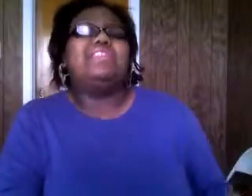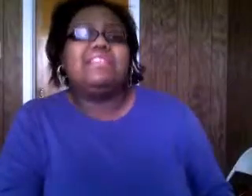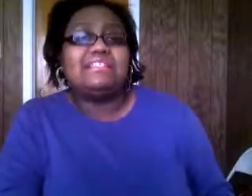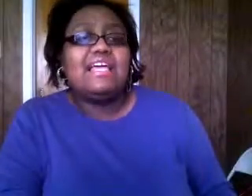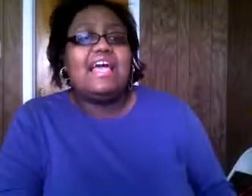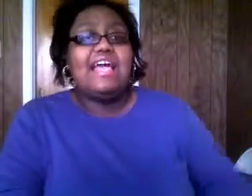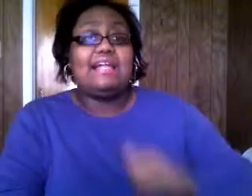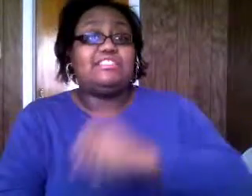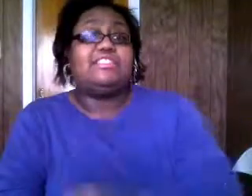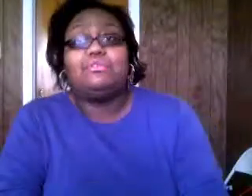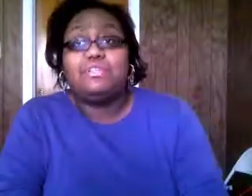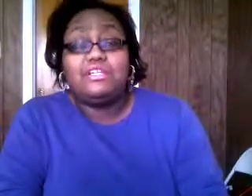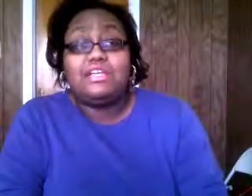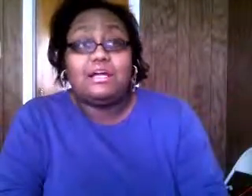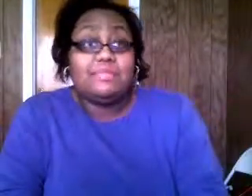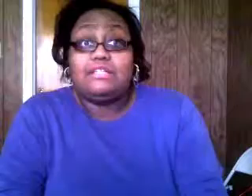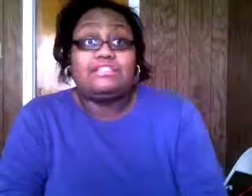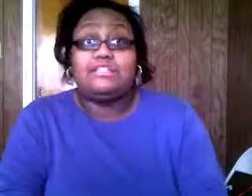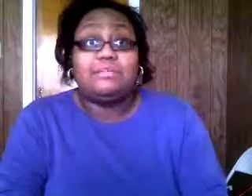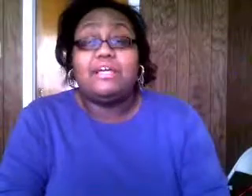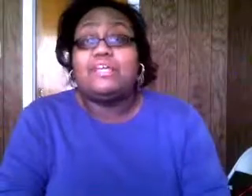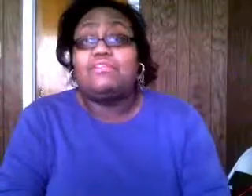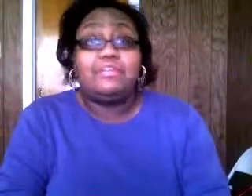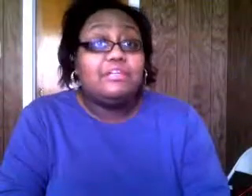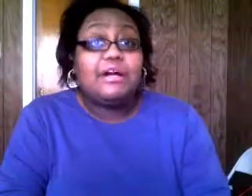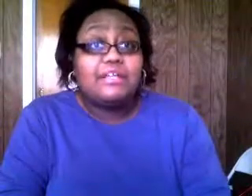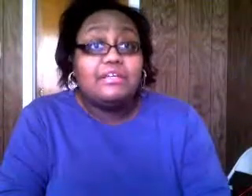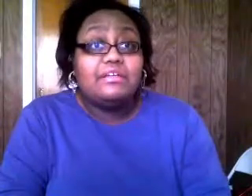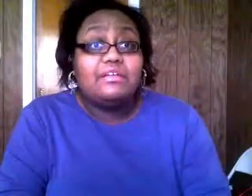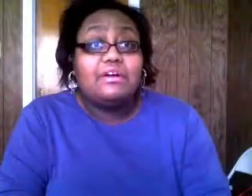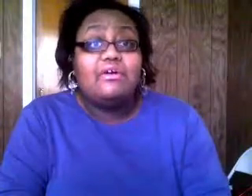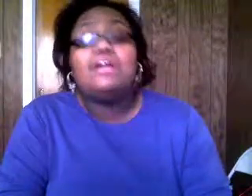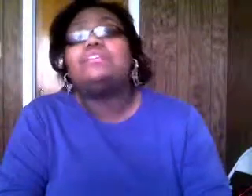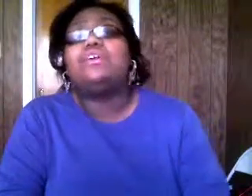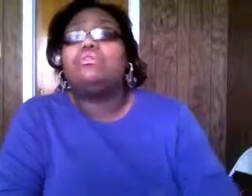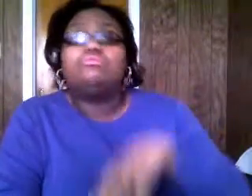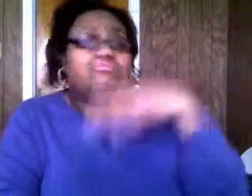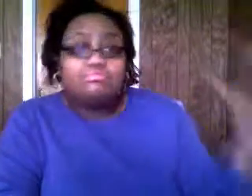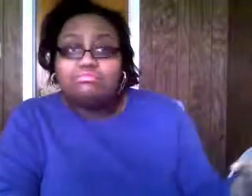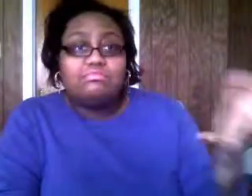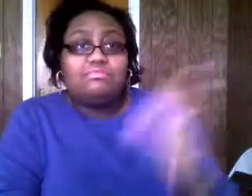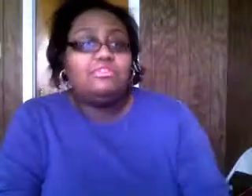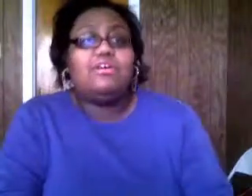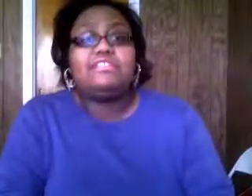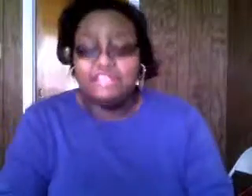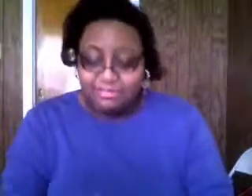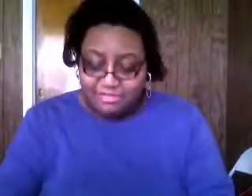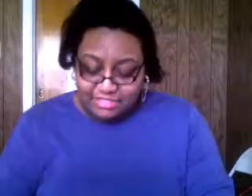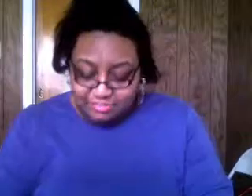things and i'm sitting on it and i'm not sharing i'm not giving to anybody you know so you know it's just something something